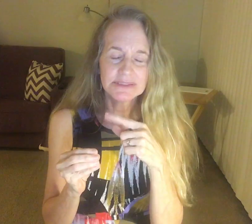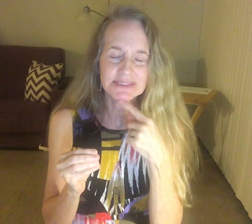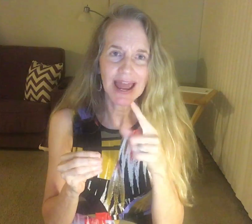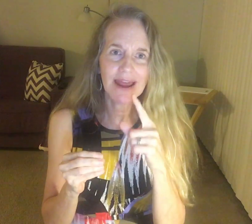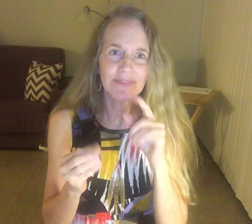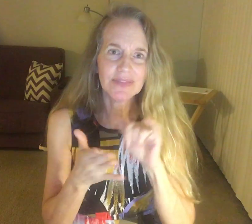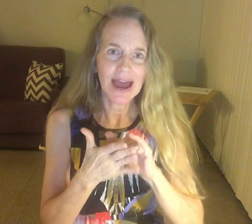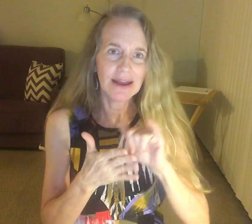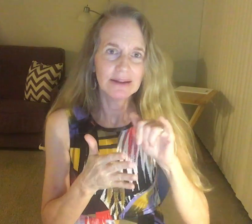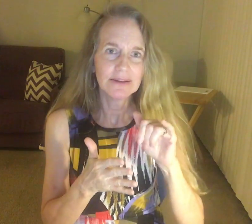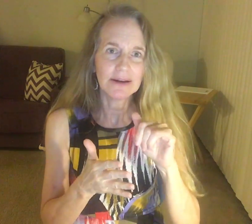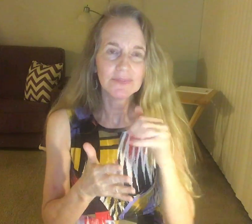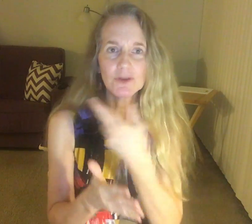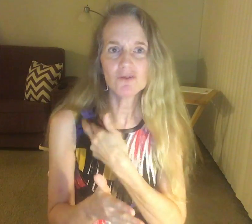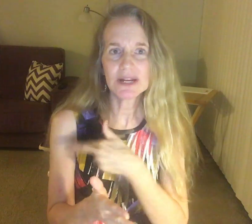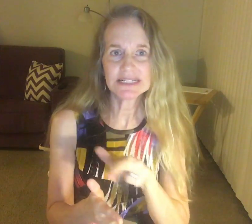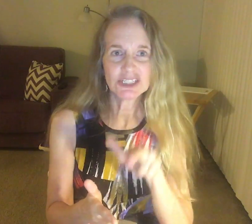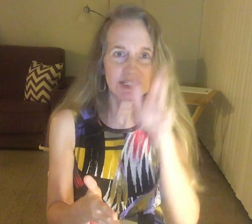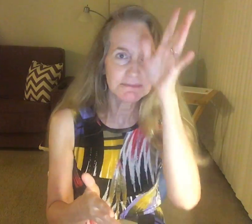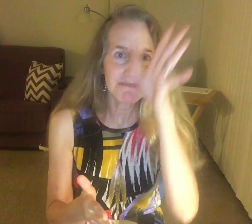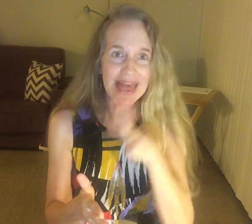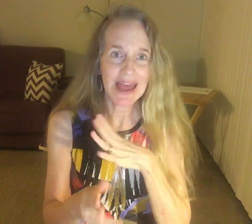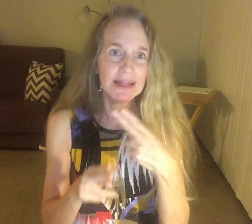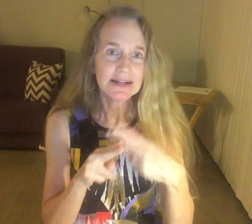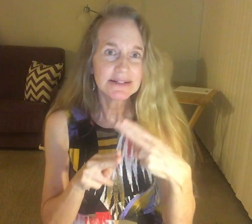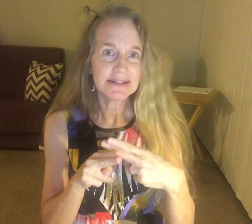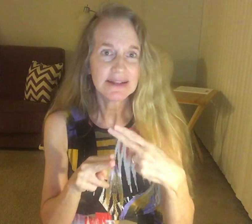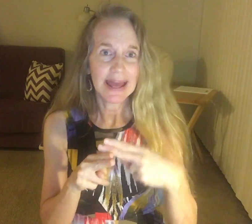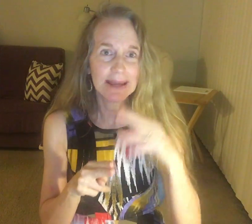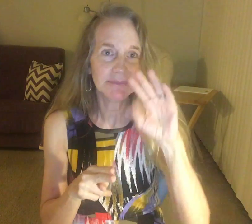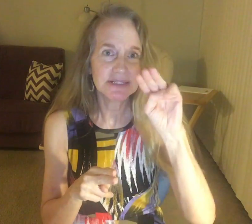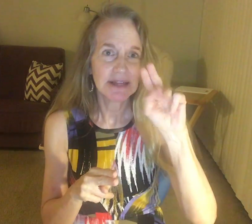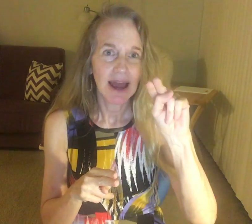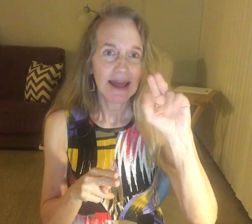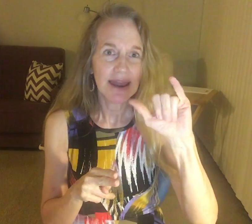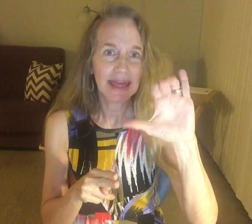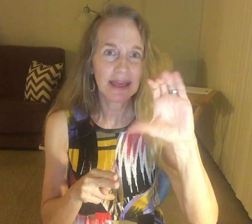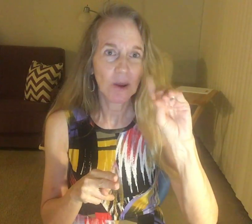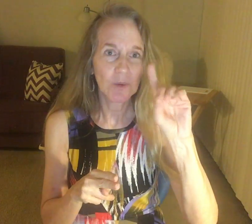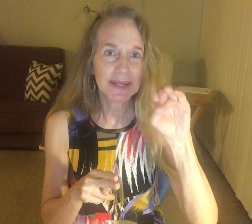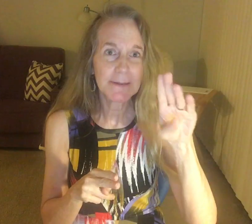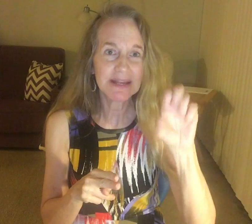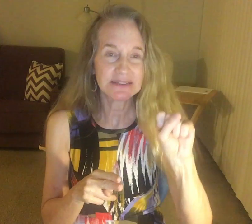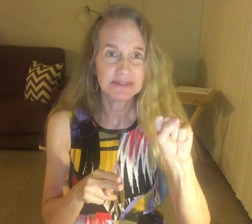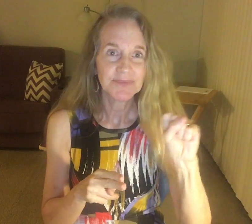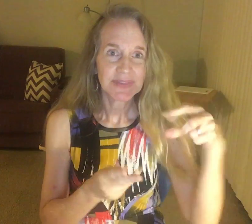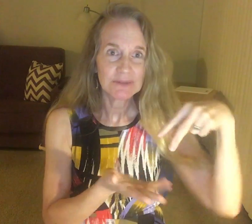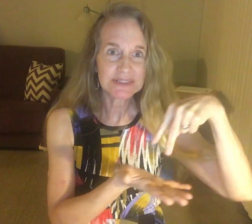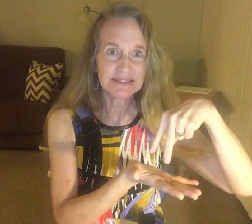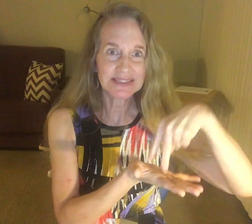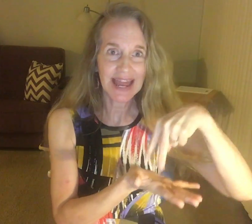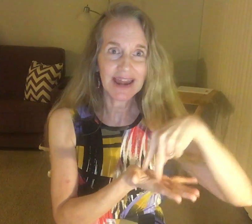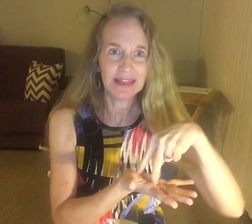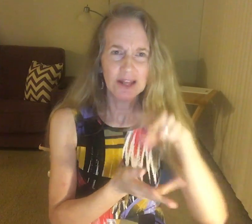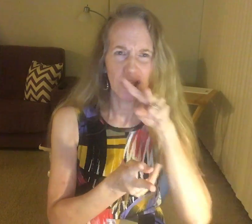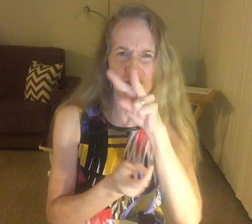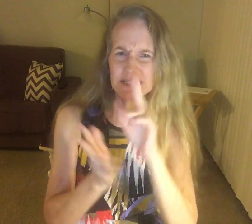instead of done, I've been reading this man. And then, I told him, If he's standing-looking